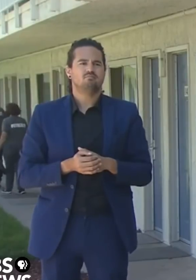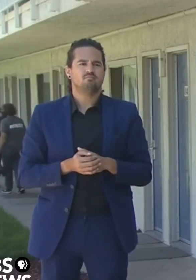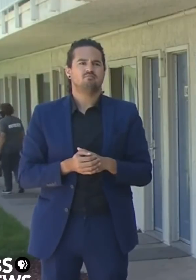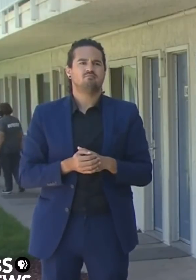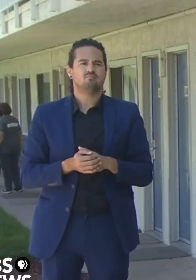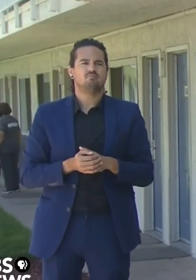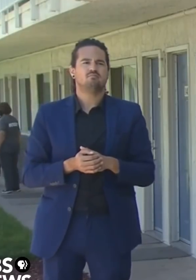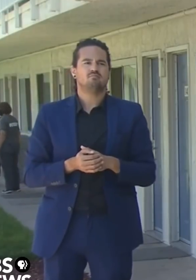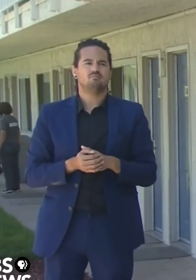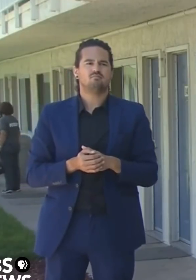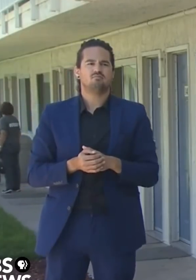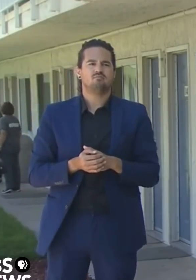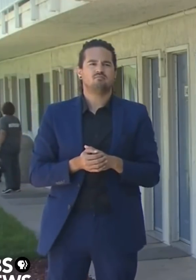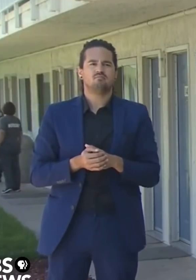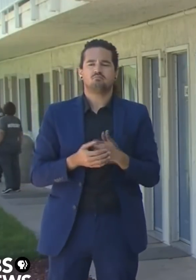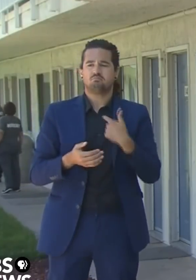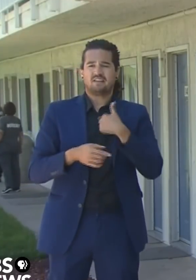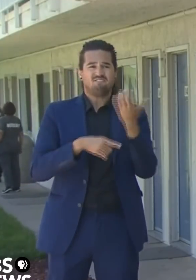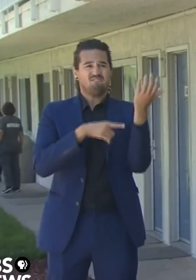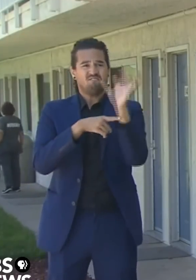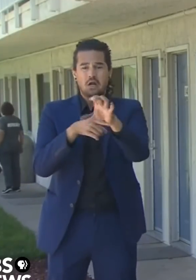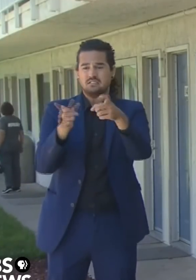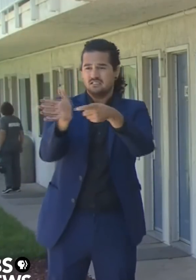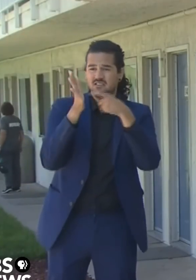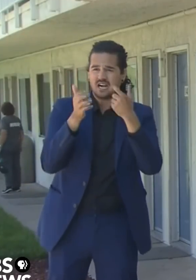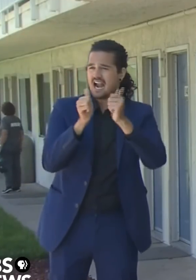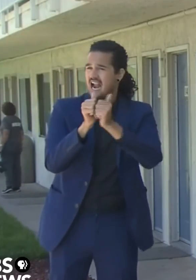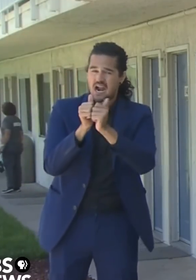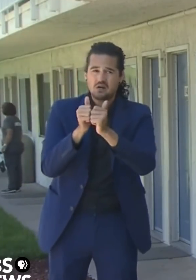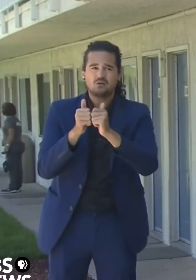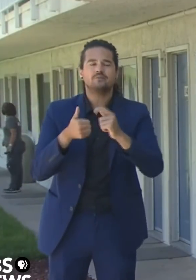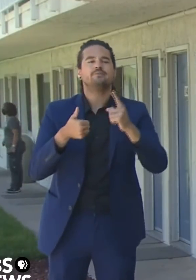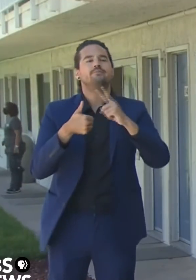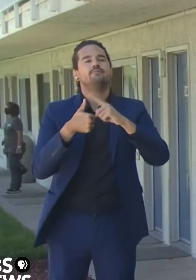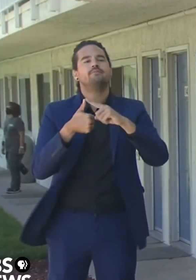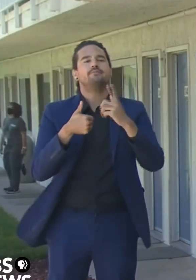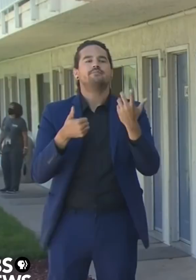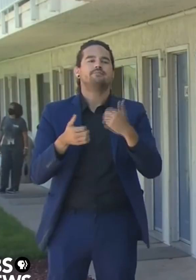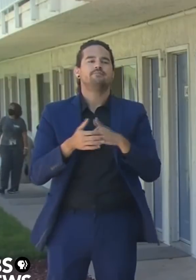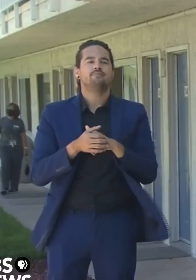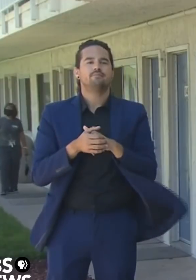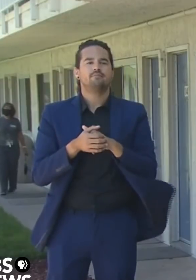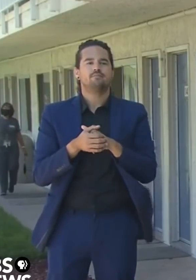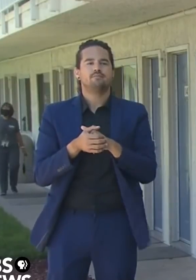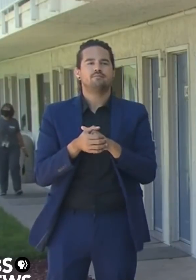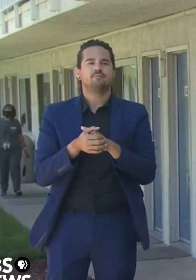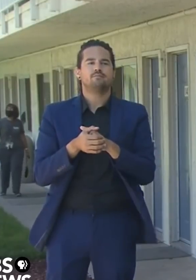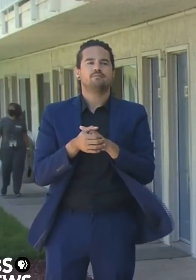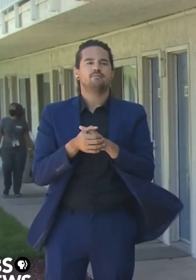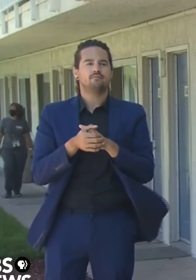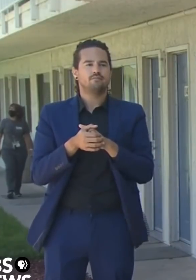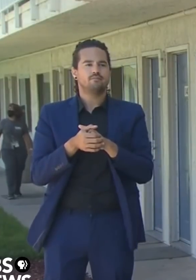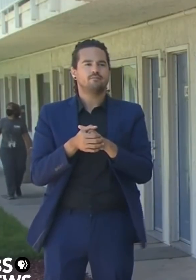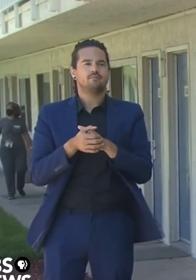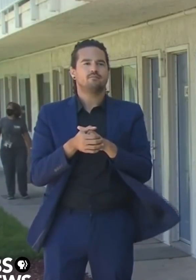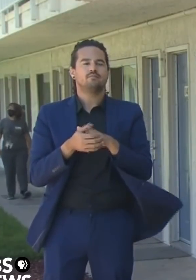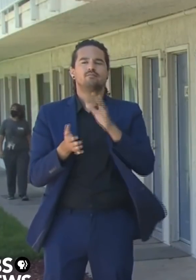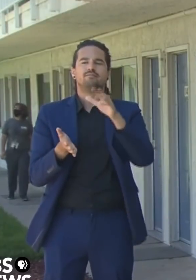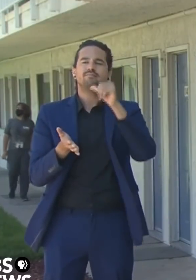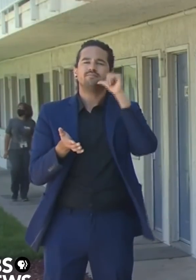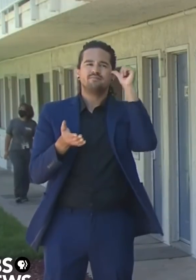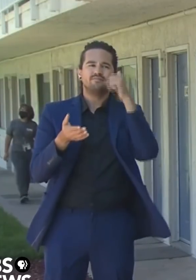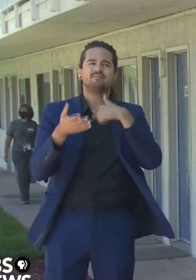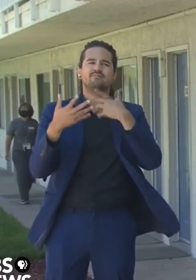meaning primarily local enforcement, but also we have, and I've mentioned this yesterday and in prior public